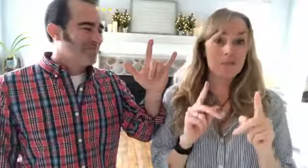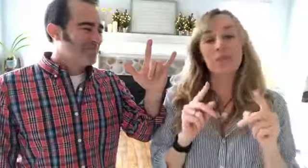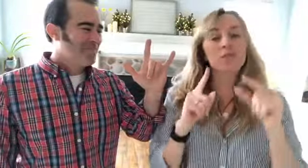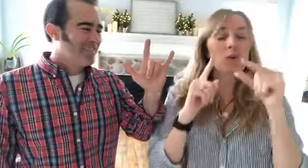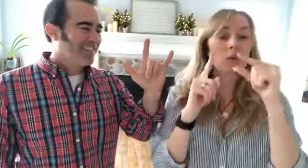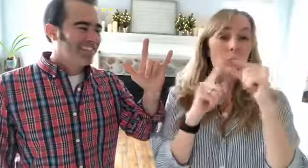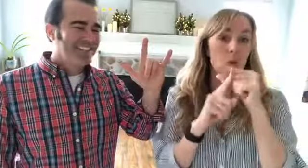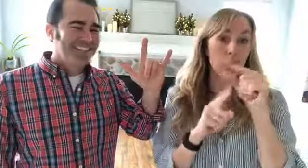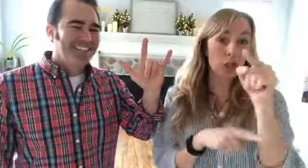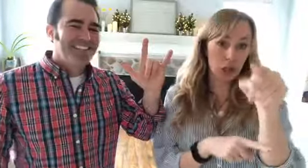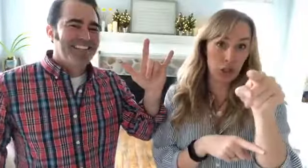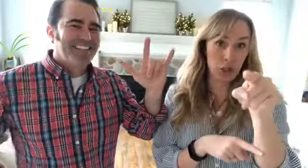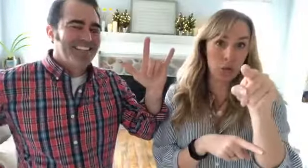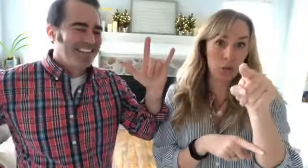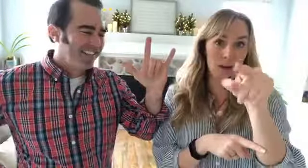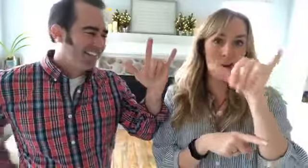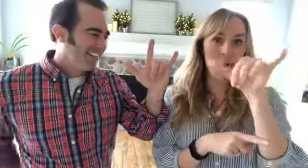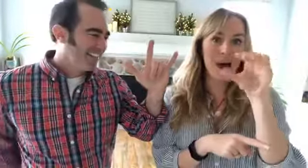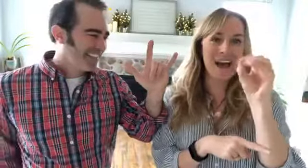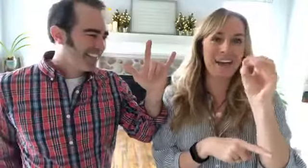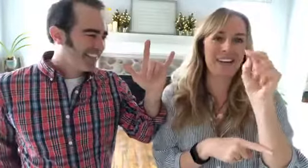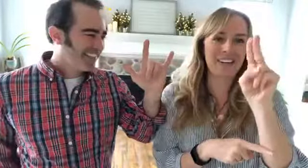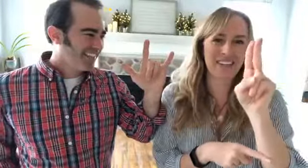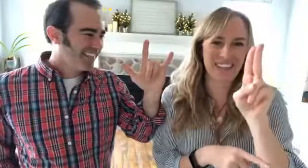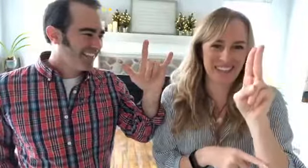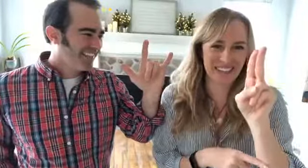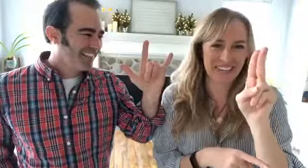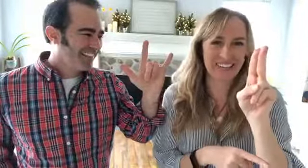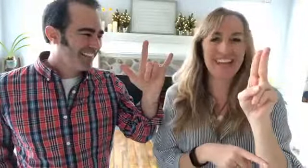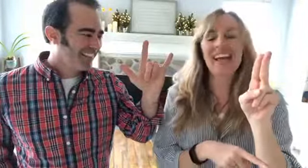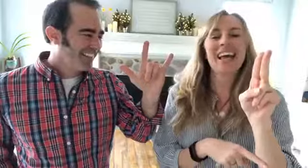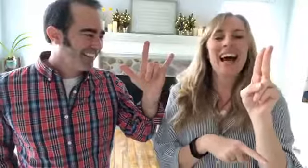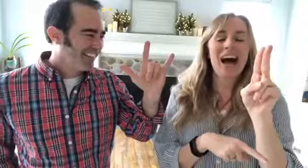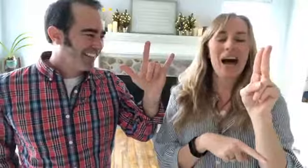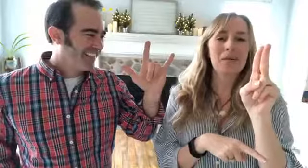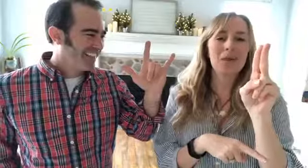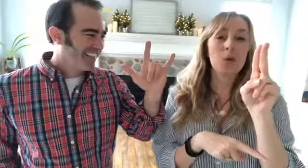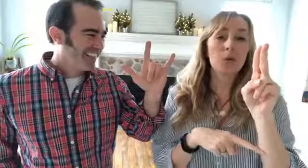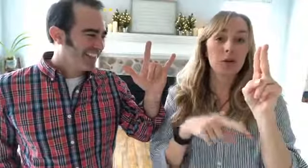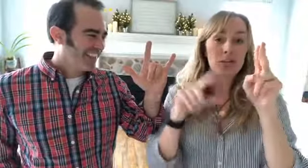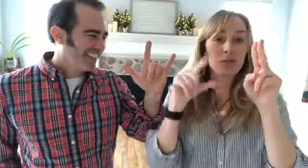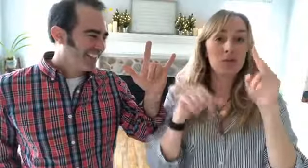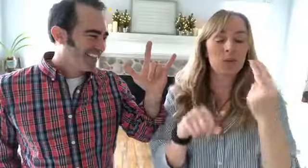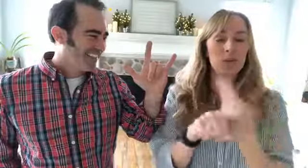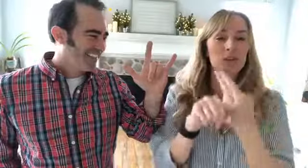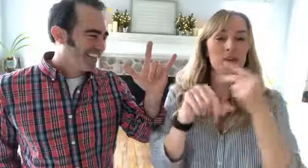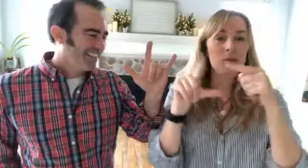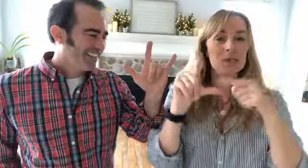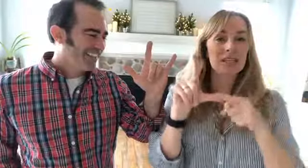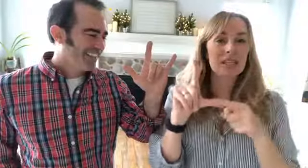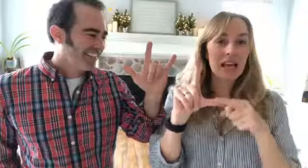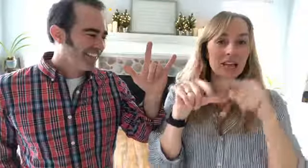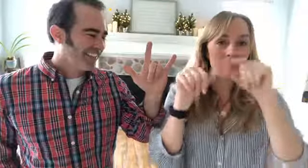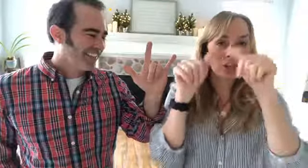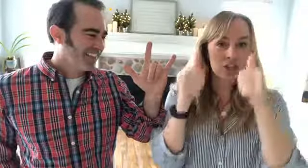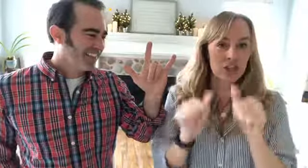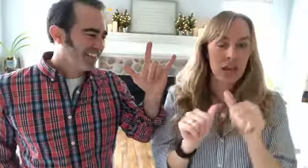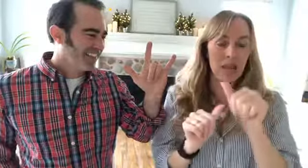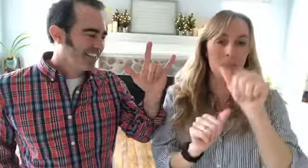for the word U Y O U we're going to we're going to use the letter shape